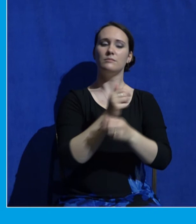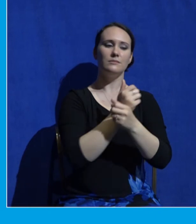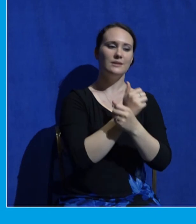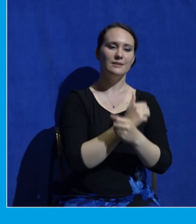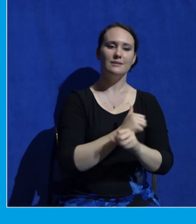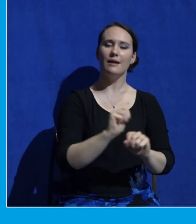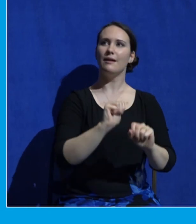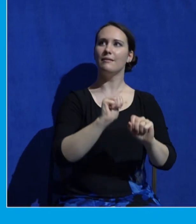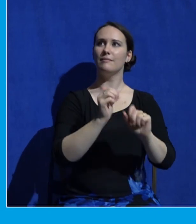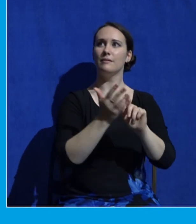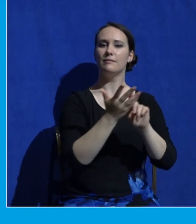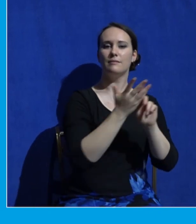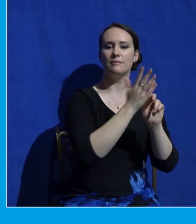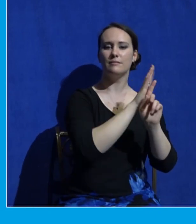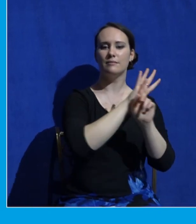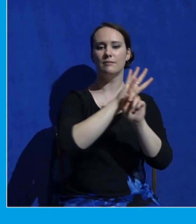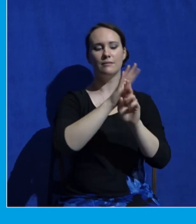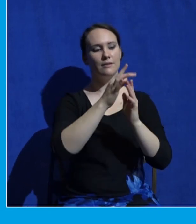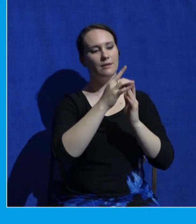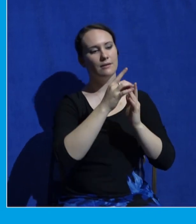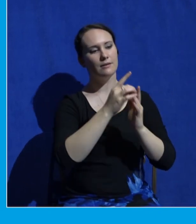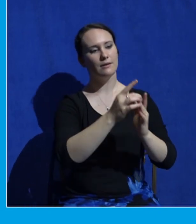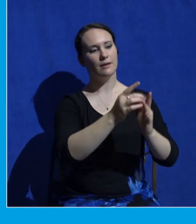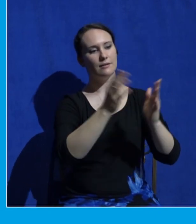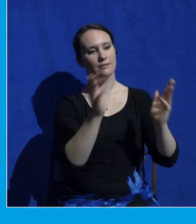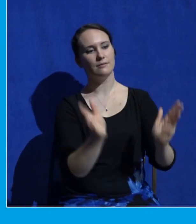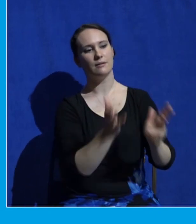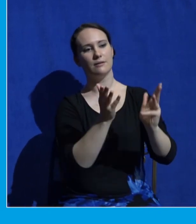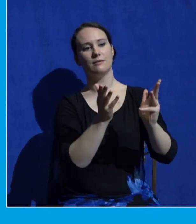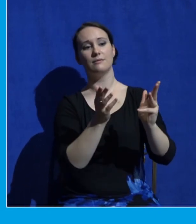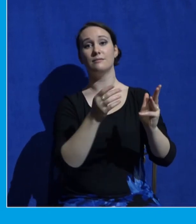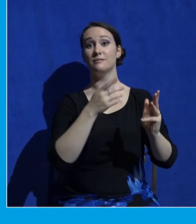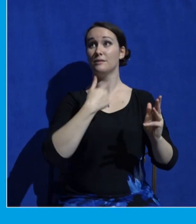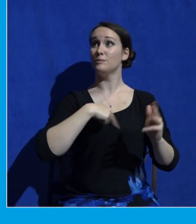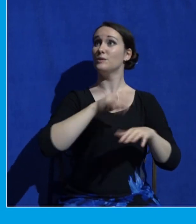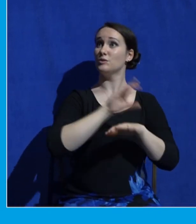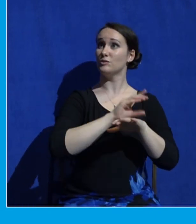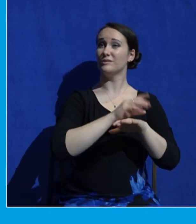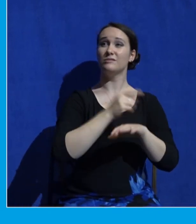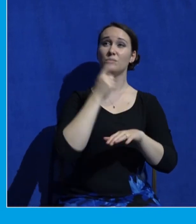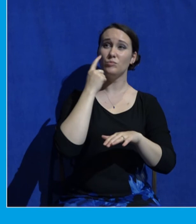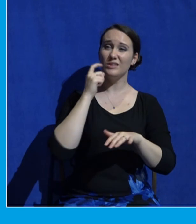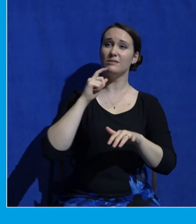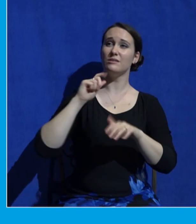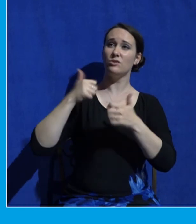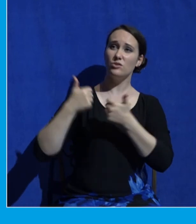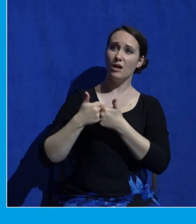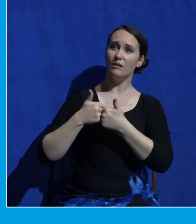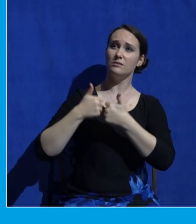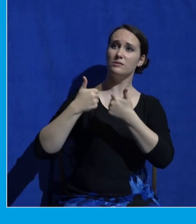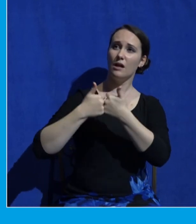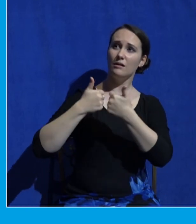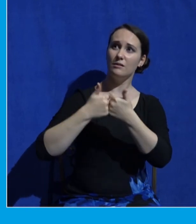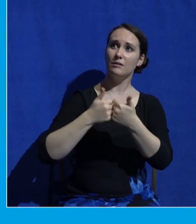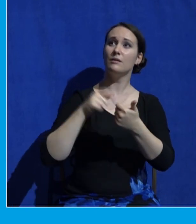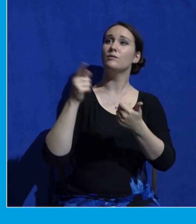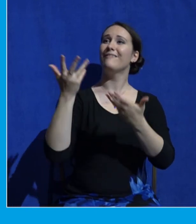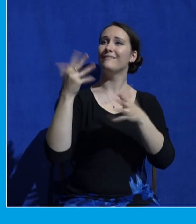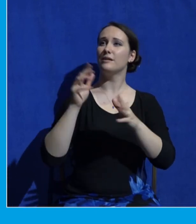guarded led us as your church during these days and we say together as a church family we want to become